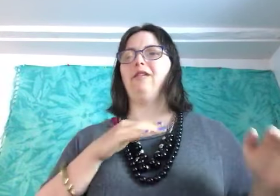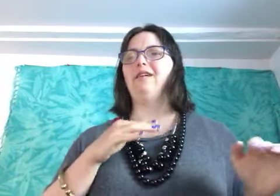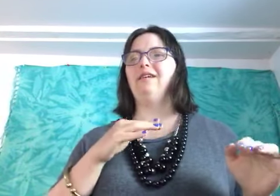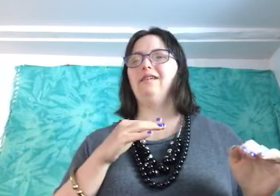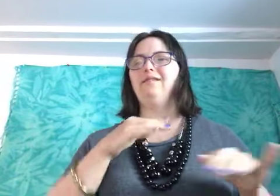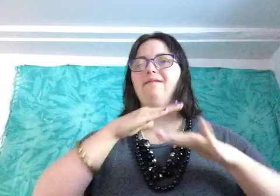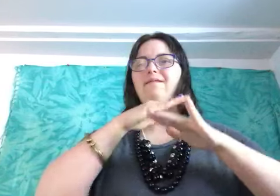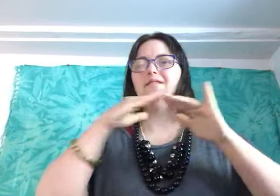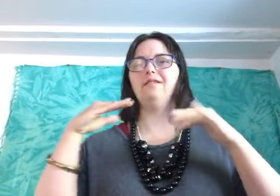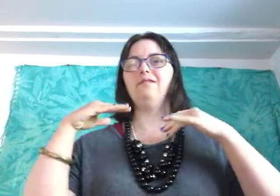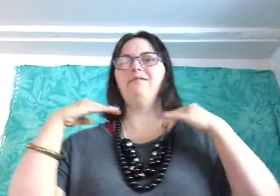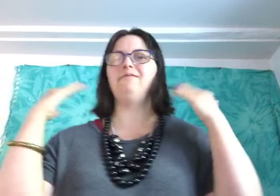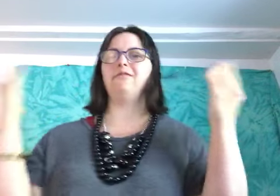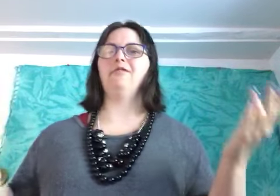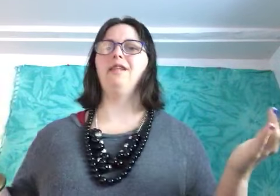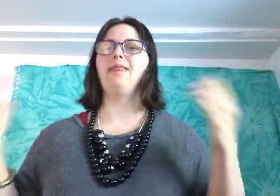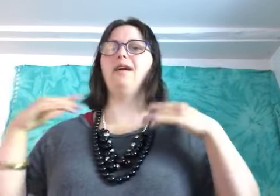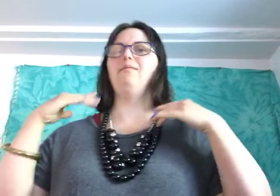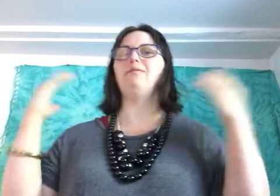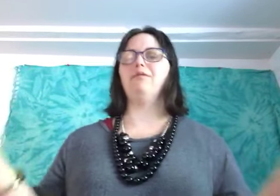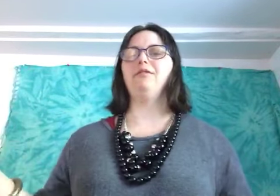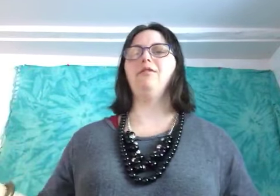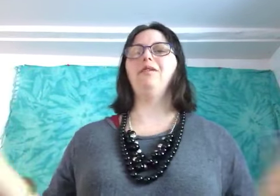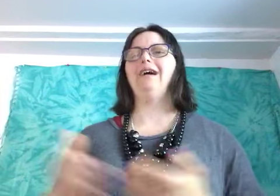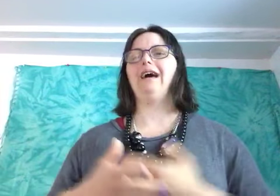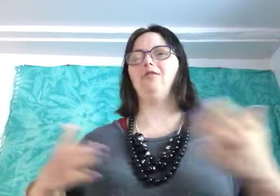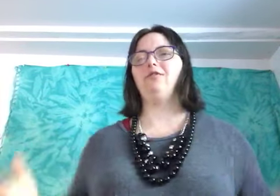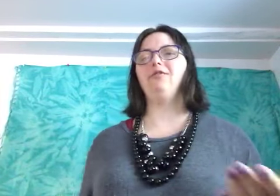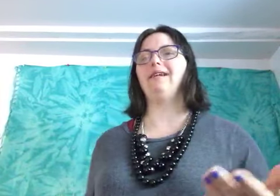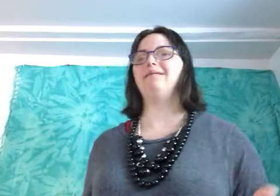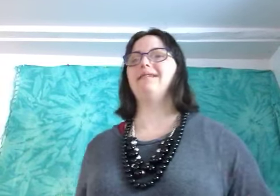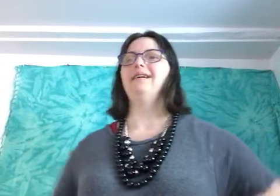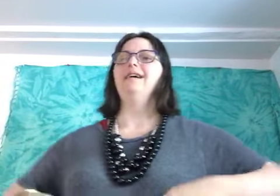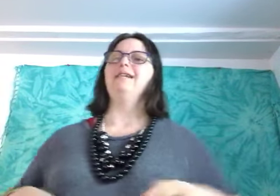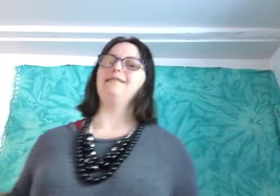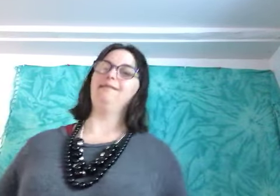for people to know how to do things so so